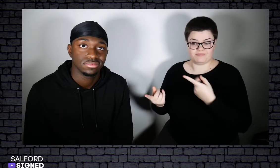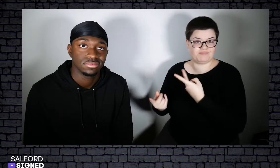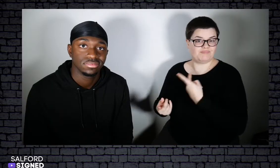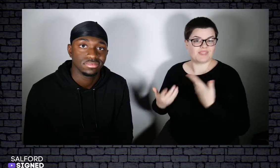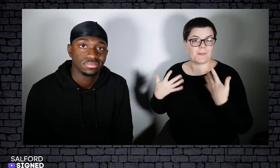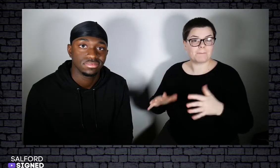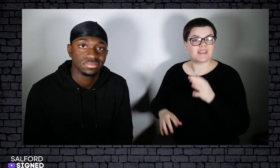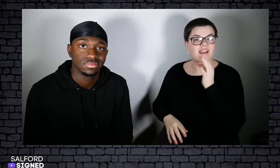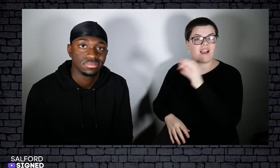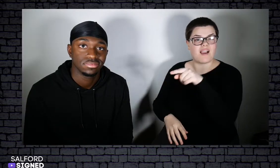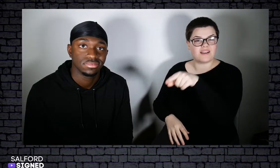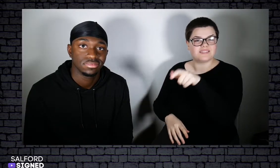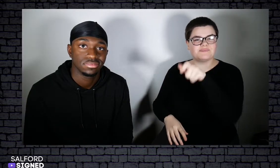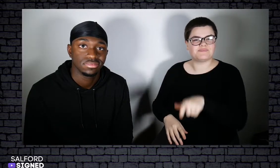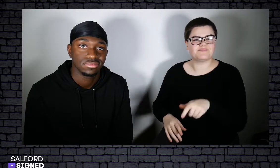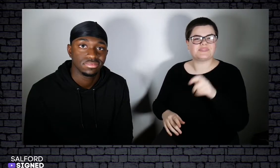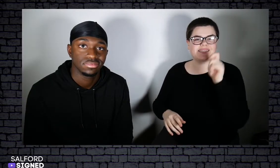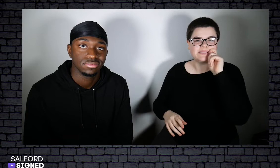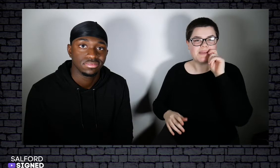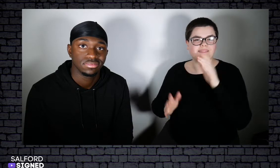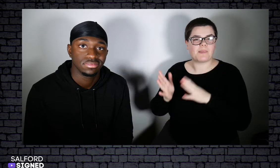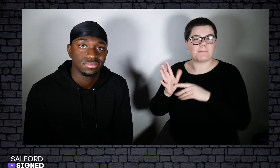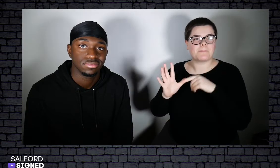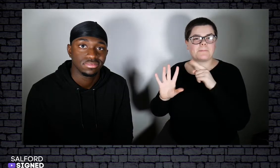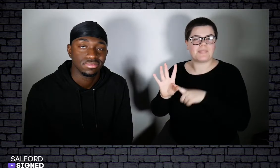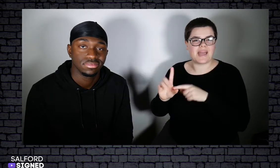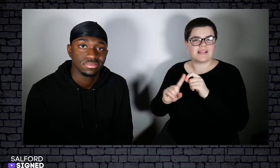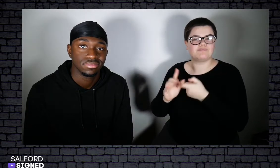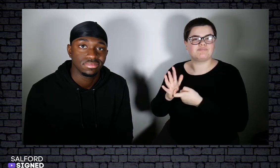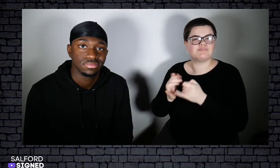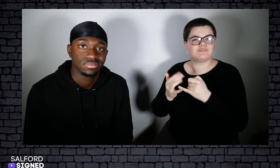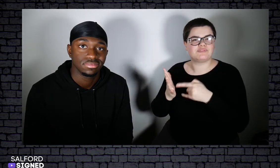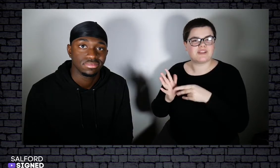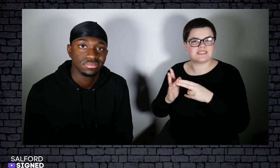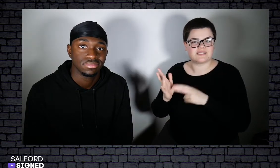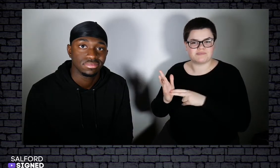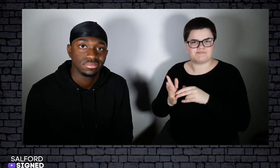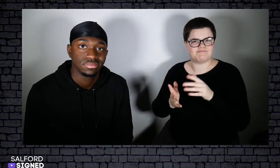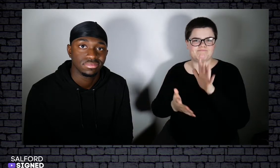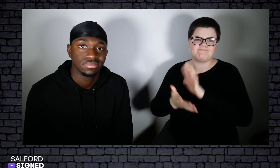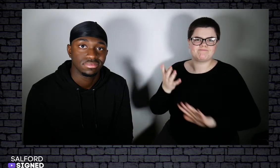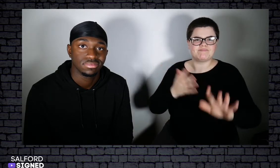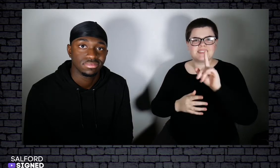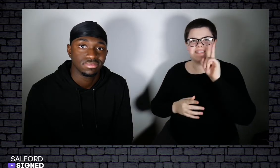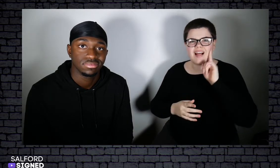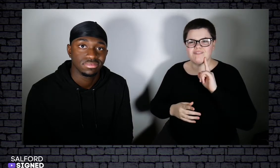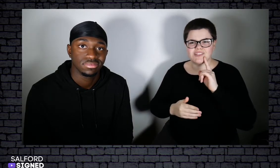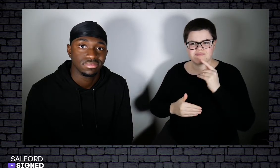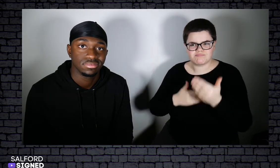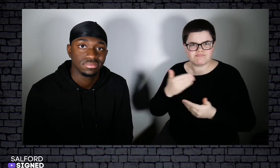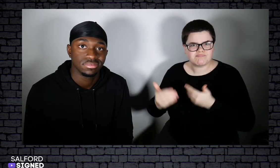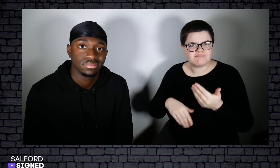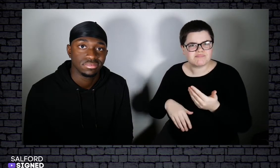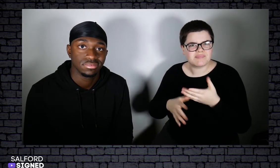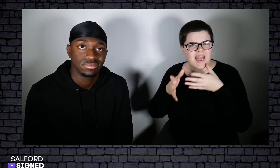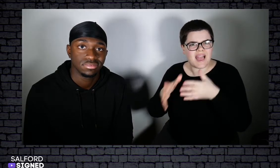Today we asked Inspector May Preston to explain what was happening in Southwood regarding hate crime.